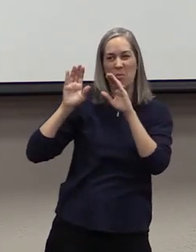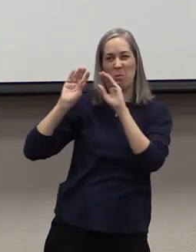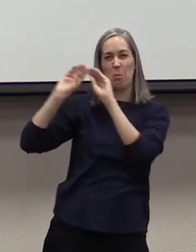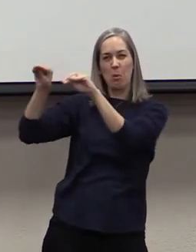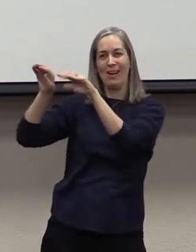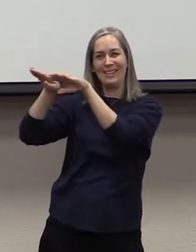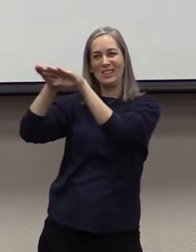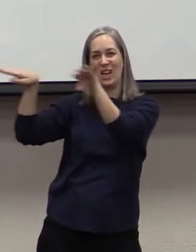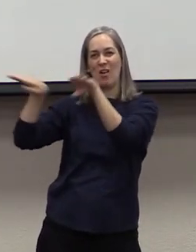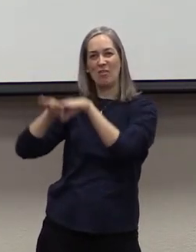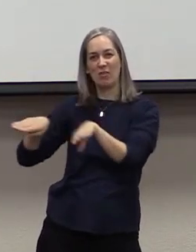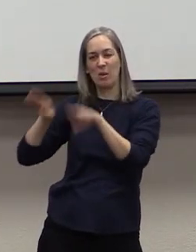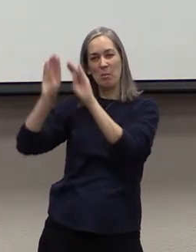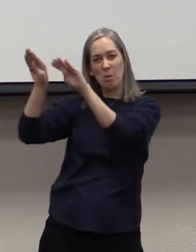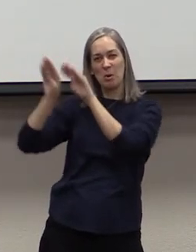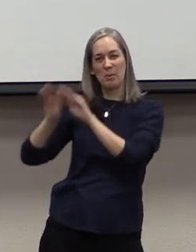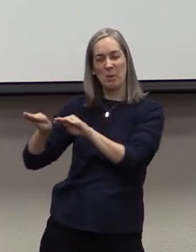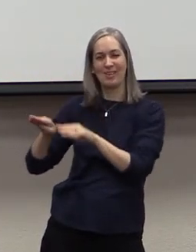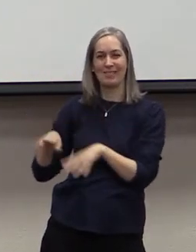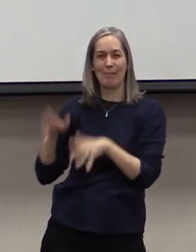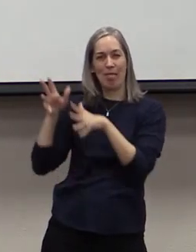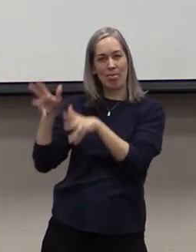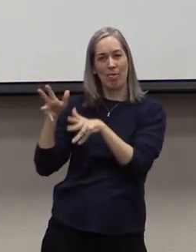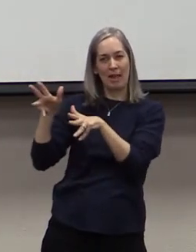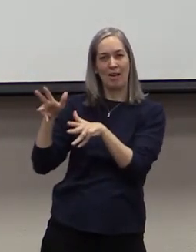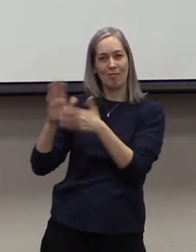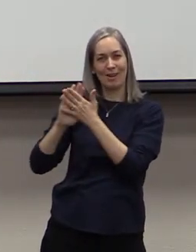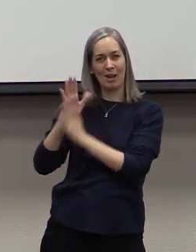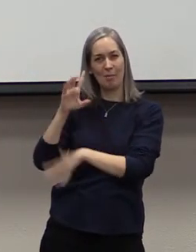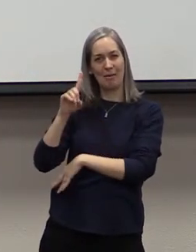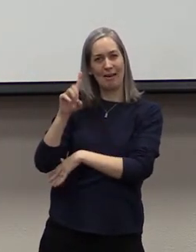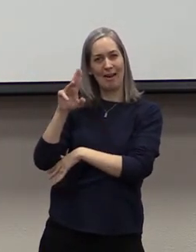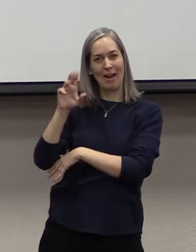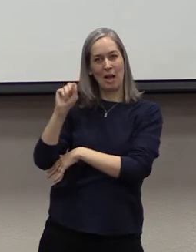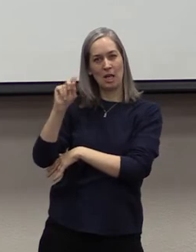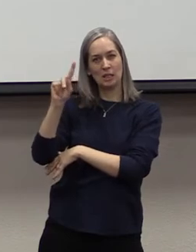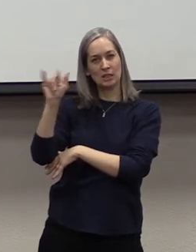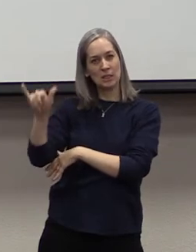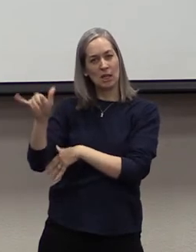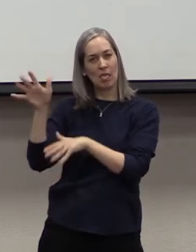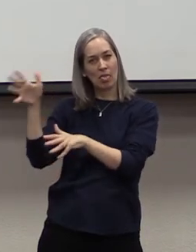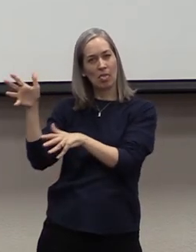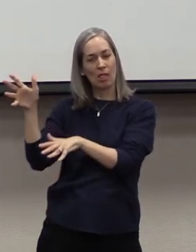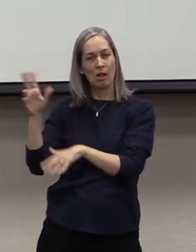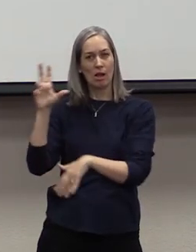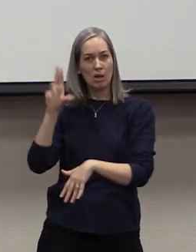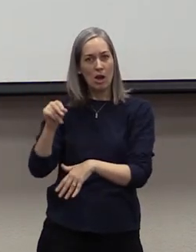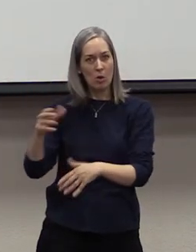somewhere. It is on you, and it is as if you were ready to engage in combat.